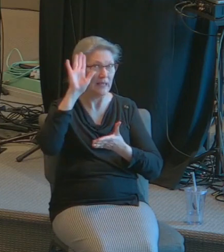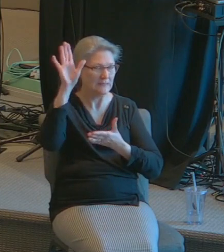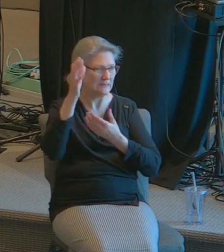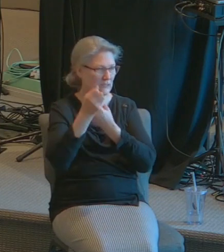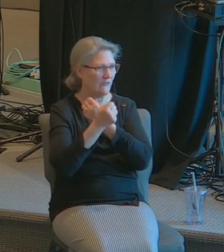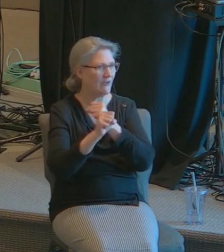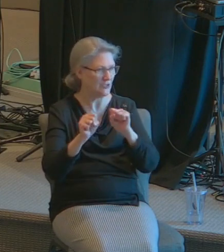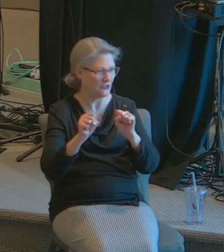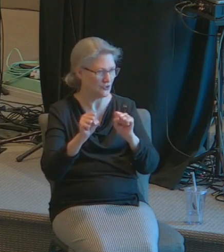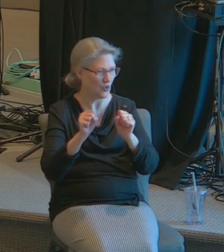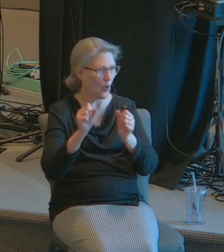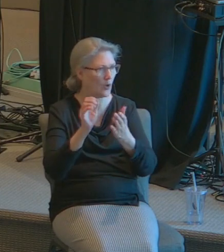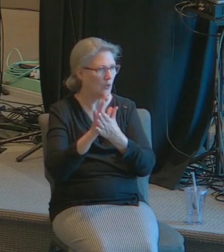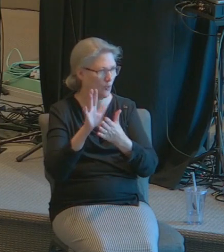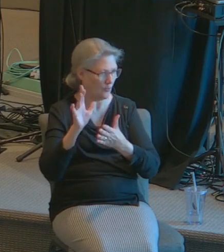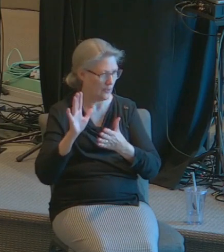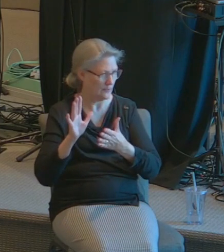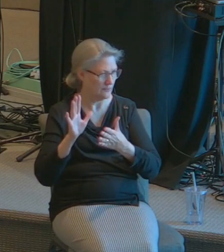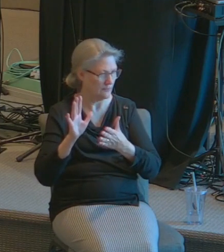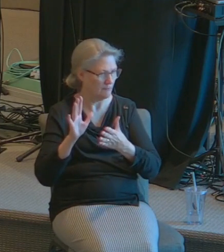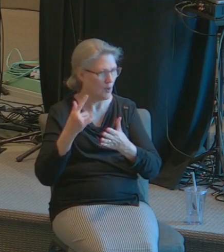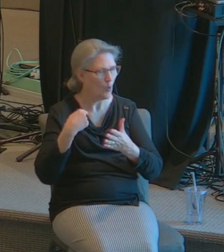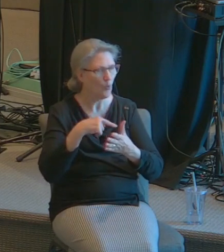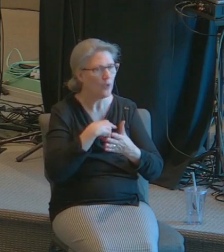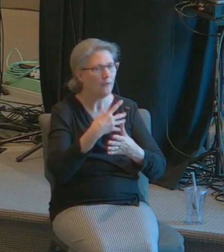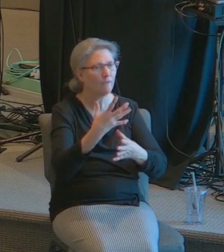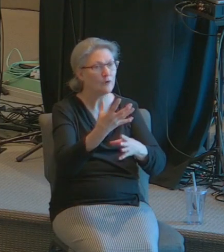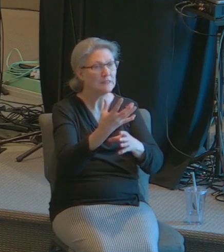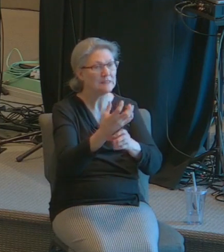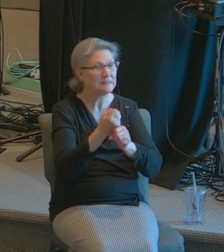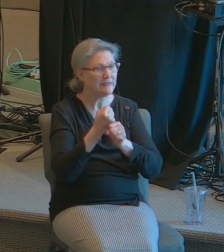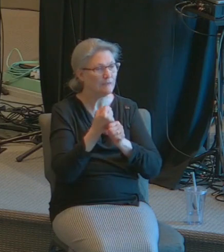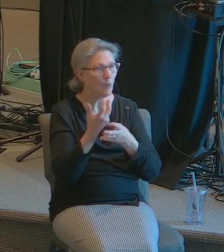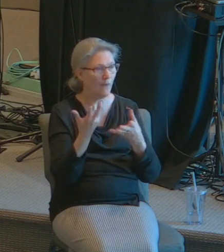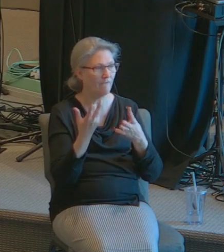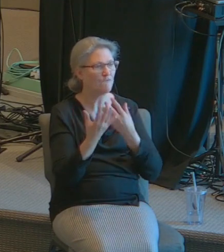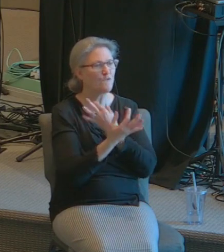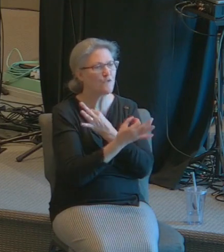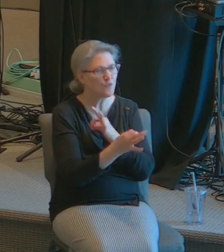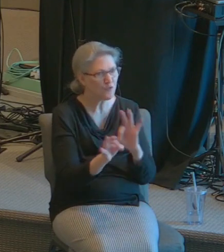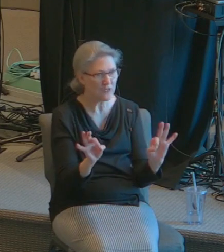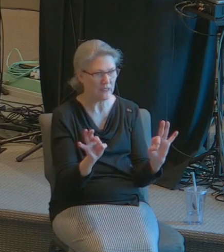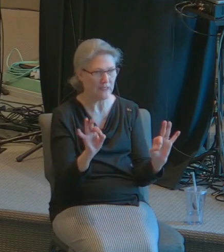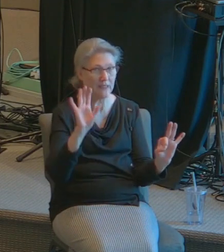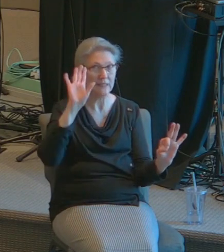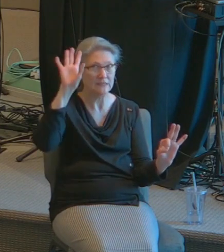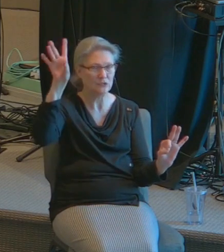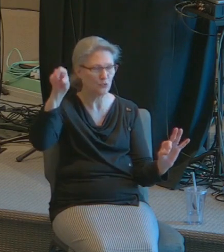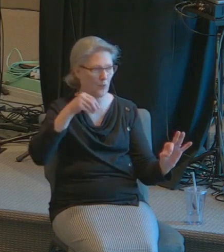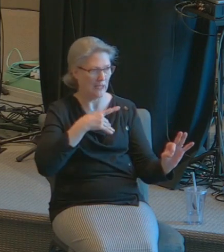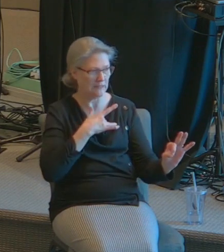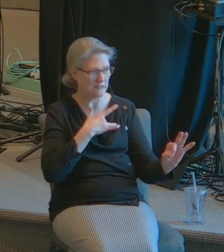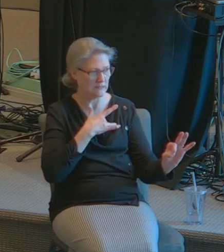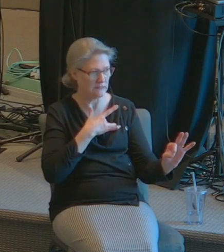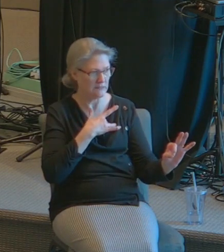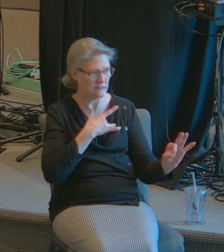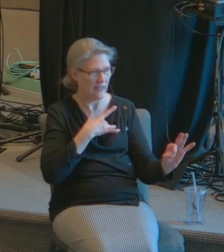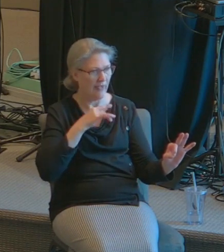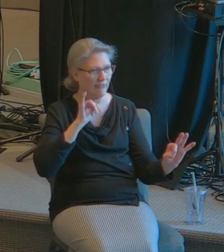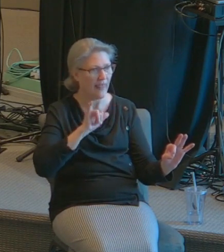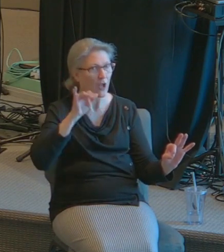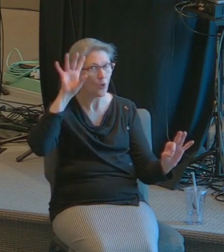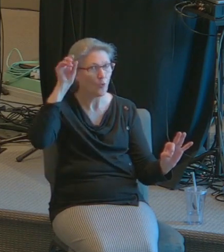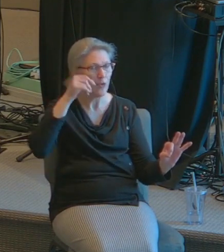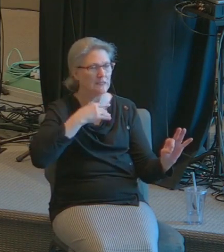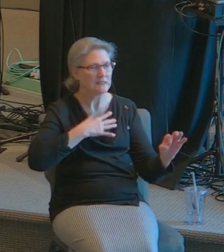but we have received freely his grace and that grace